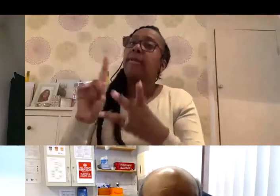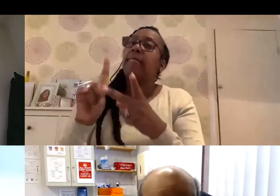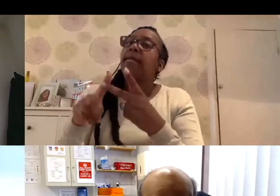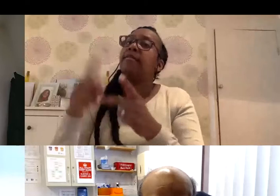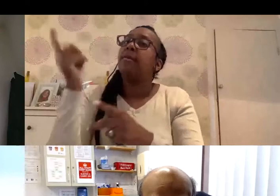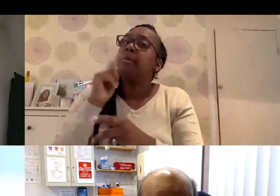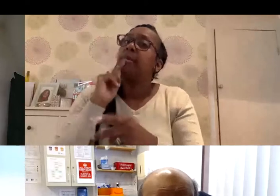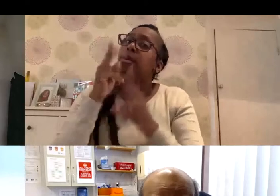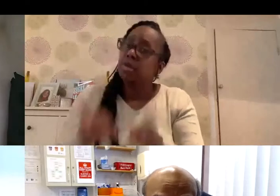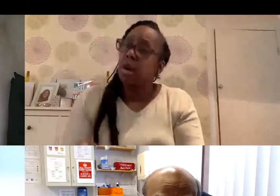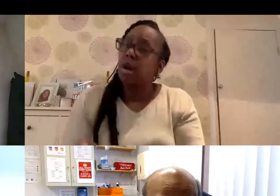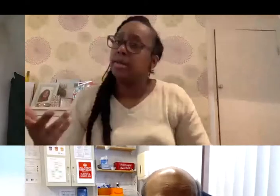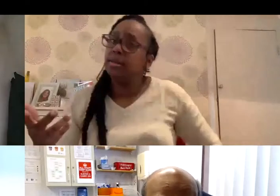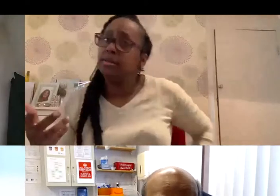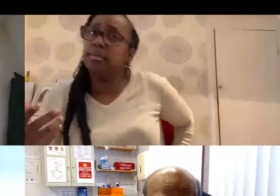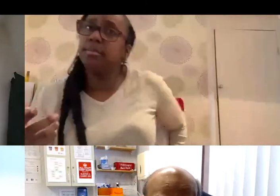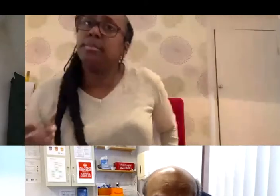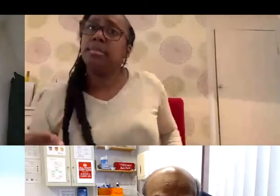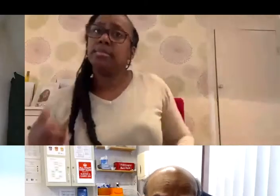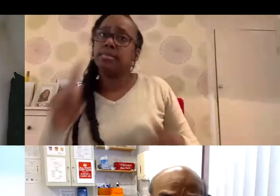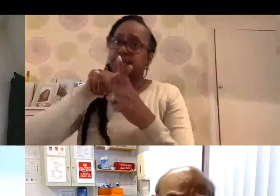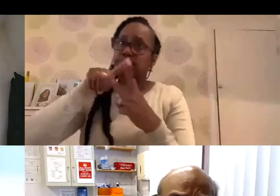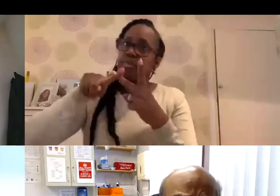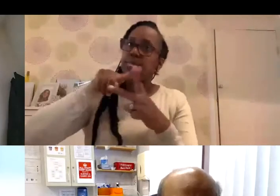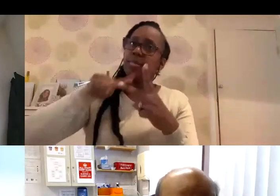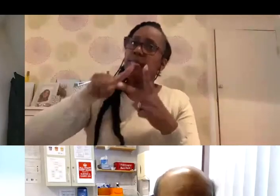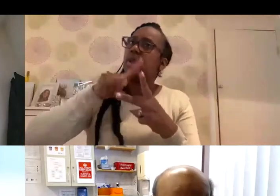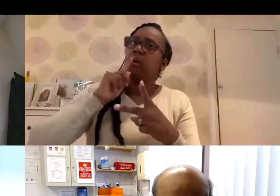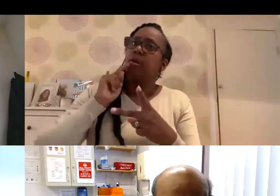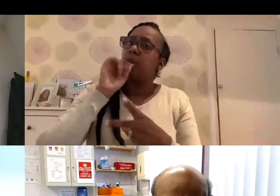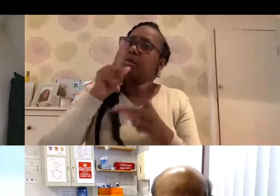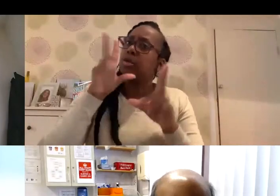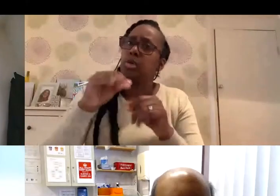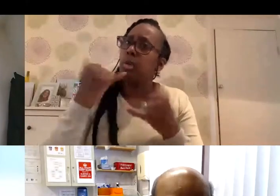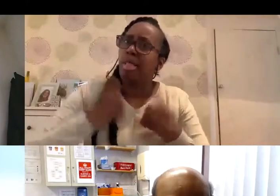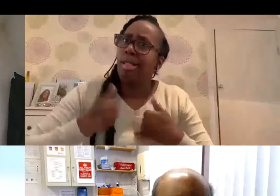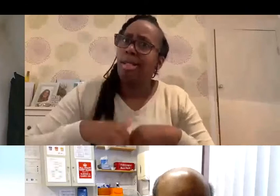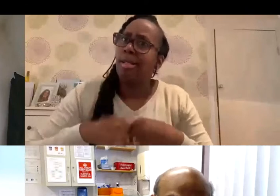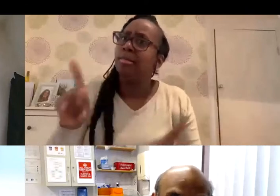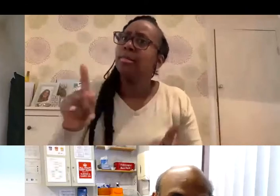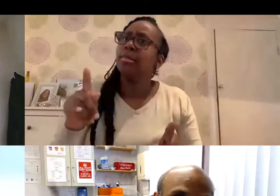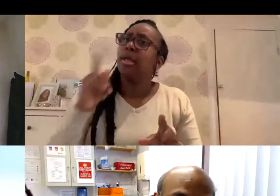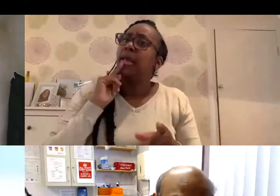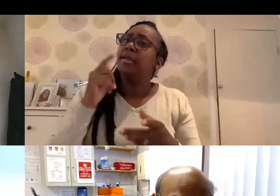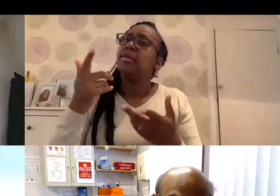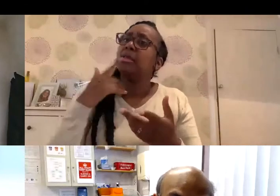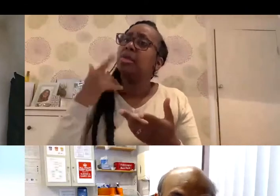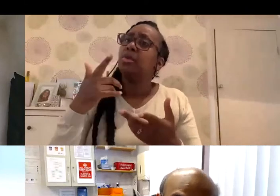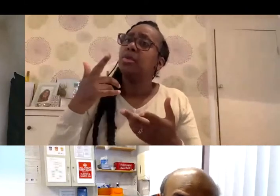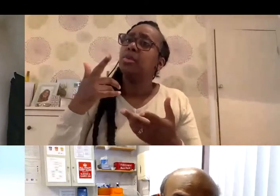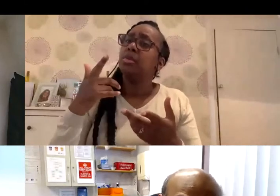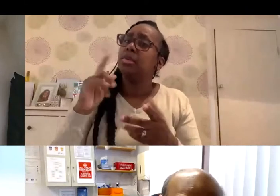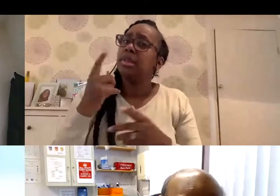who sadly departed. So the two reasons we talked about the vaccine is not to prevent mild disease. It's about severe disease and death.